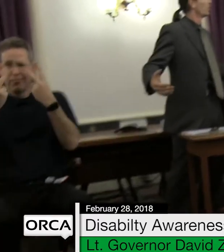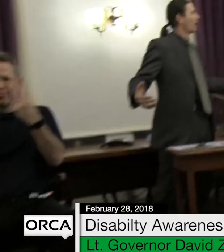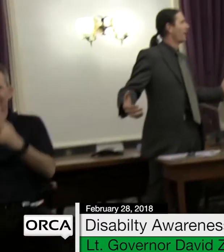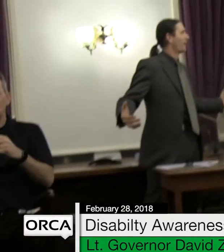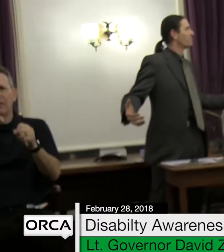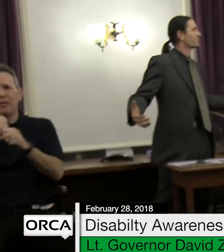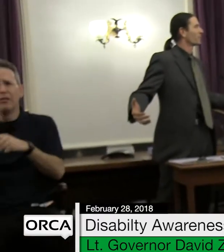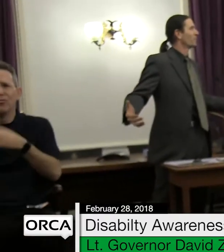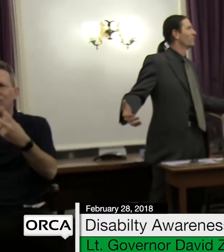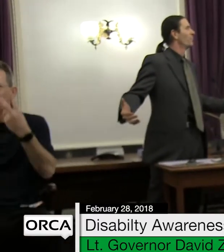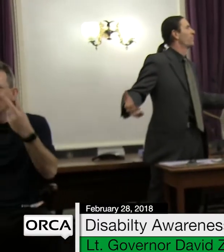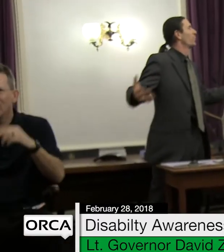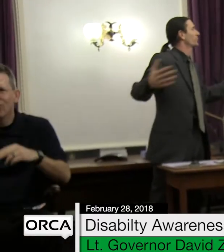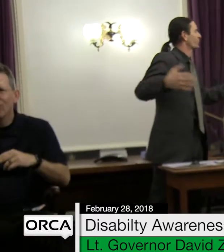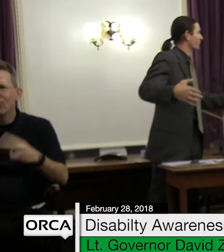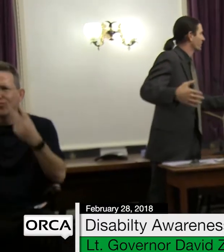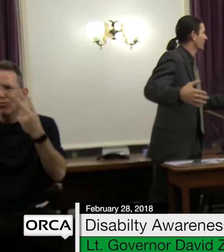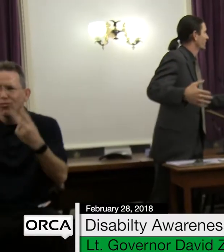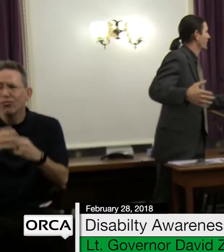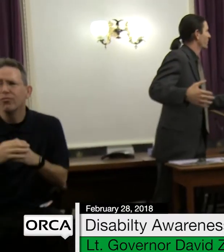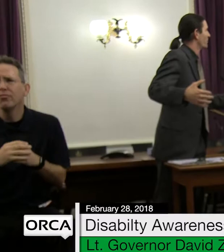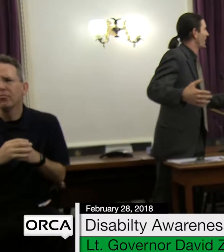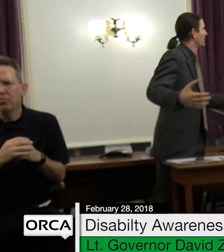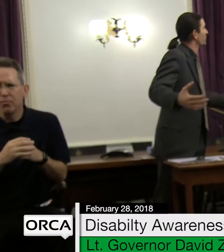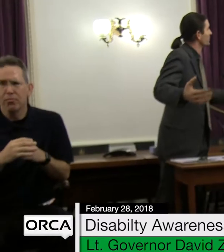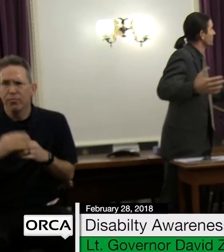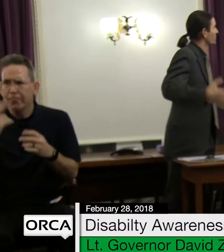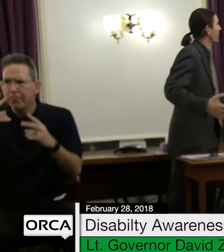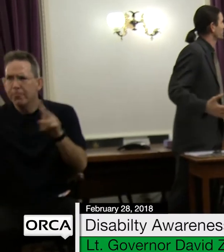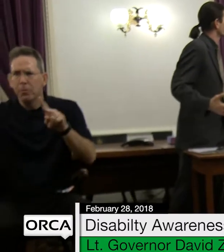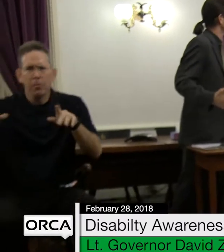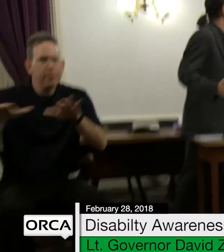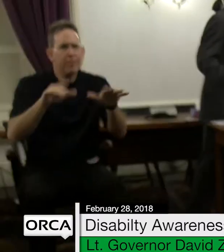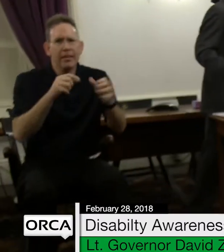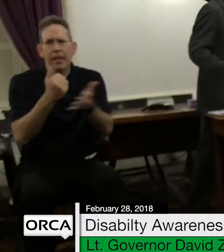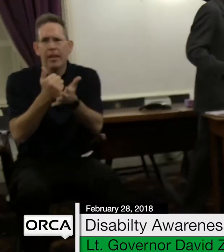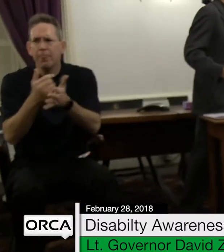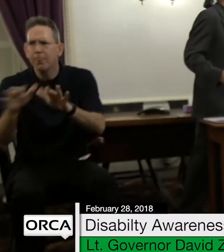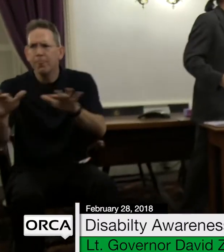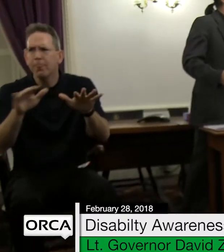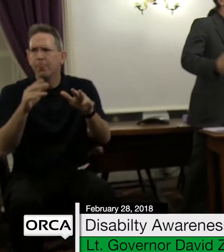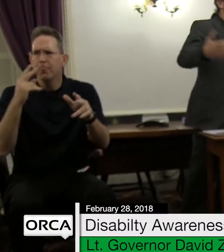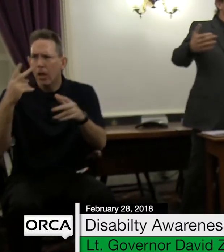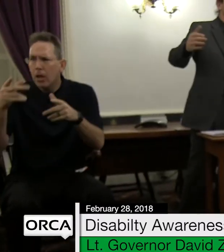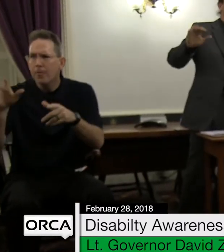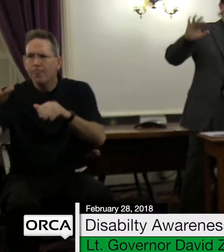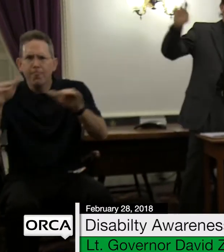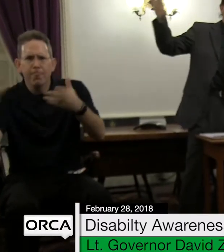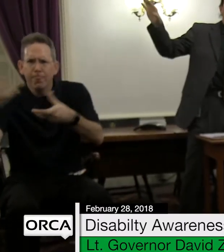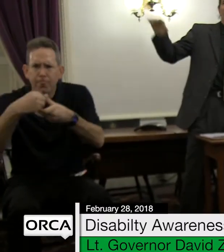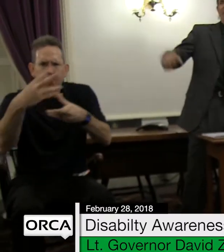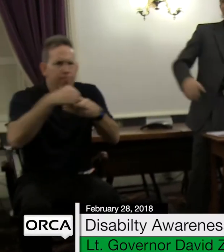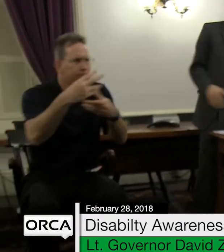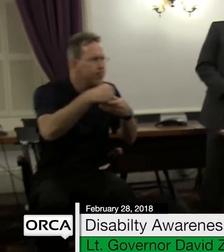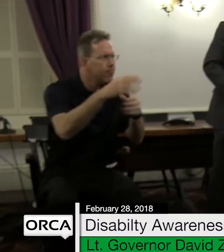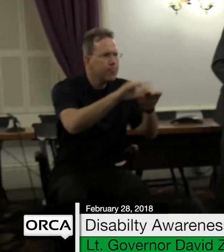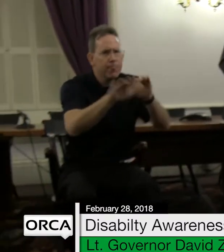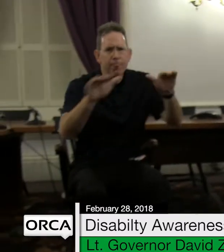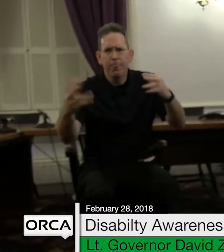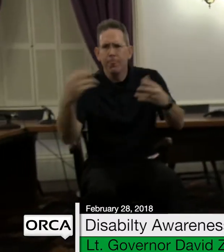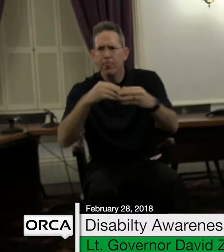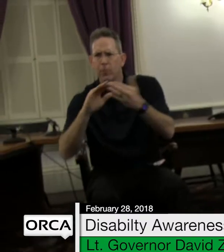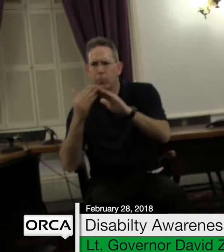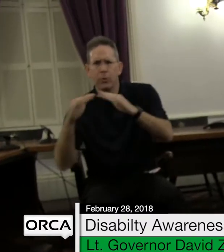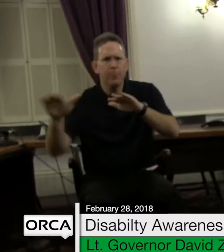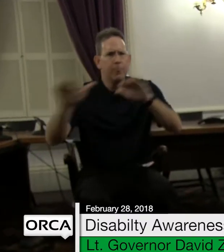bolstered by the participation of all of you and everybody else outside of this building.